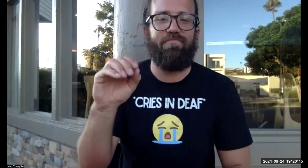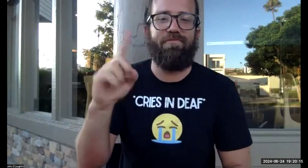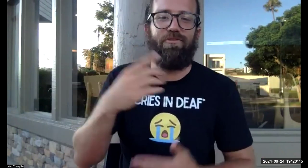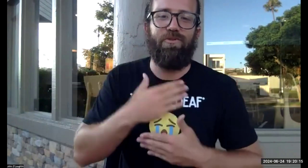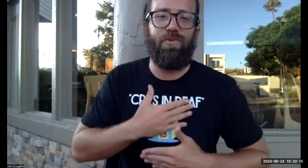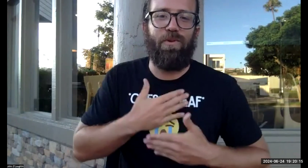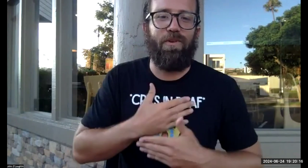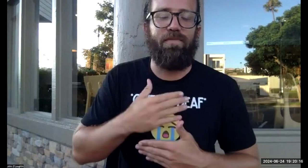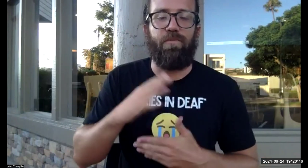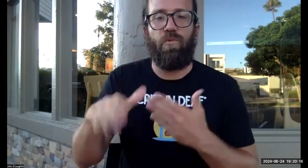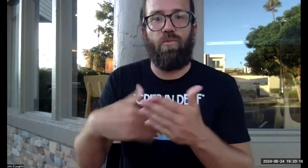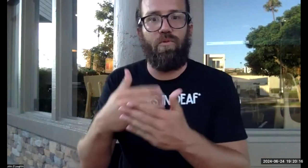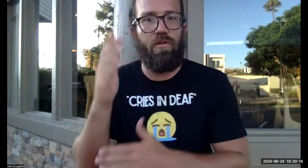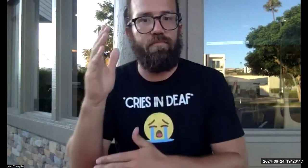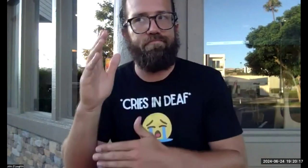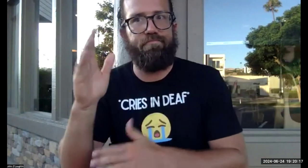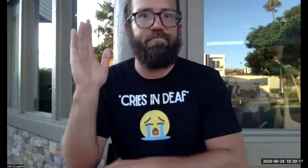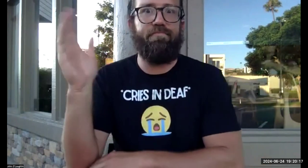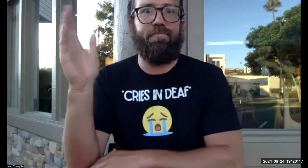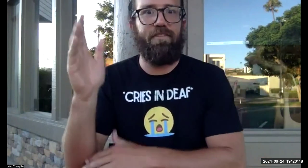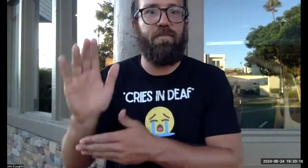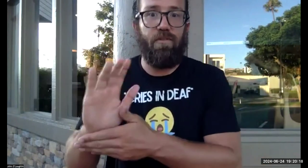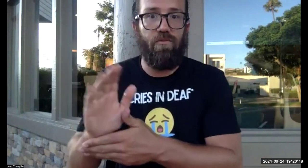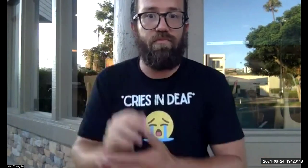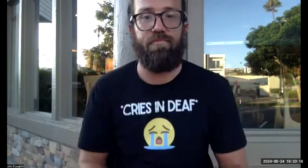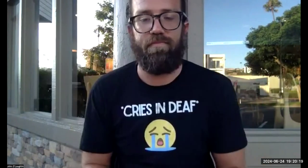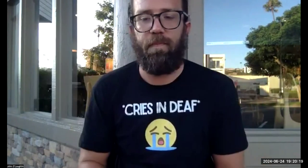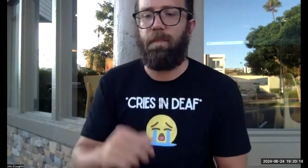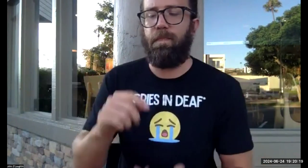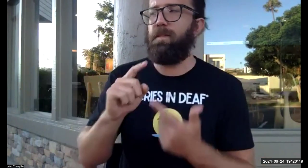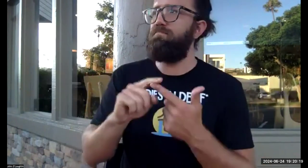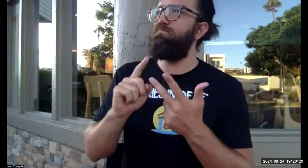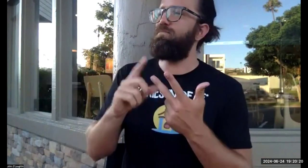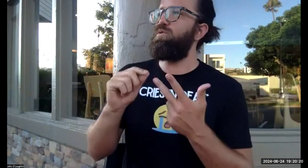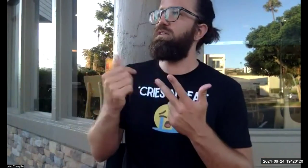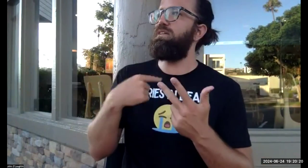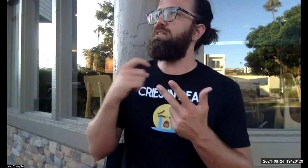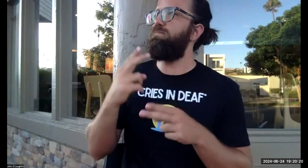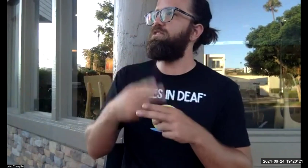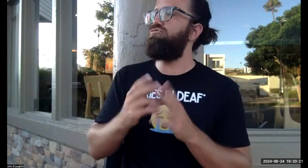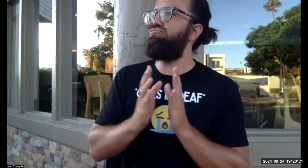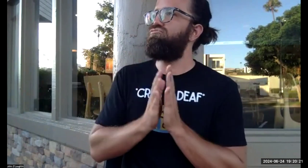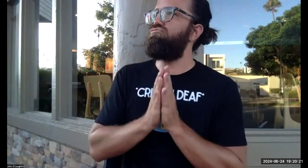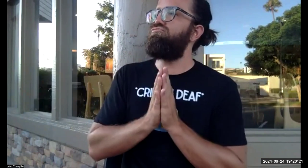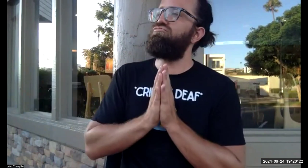my beard, and I had short hair. So you can enjoy all the lecture videos of me with different hair. So